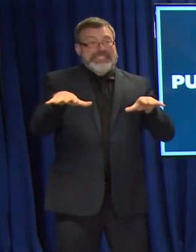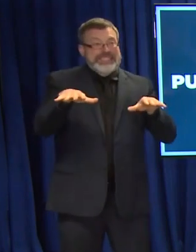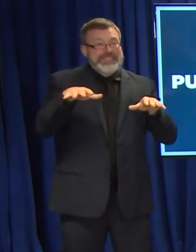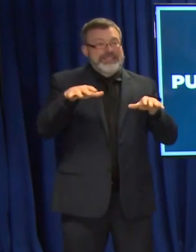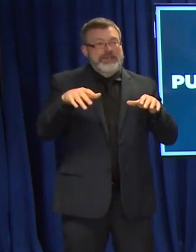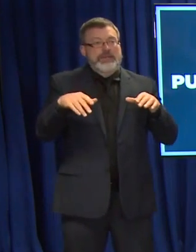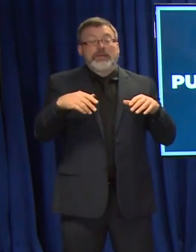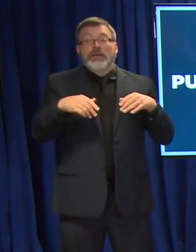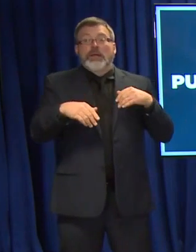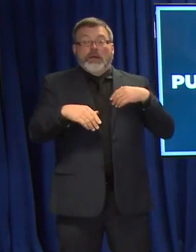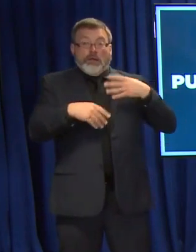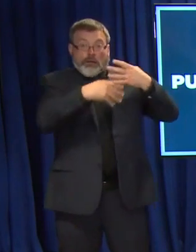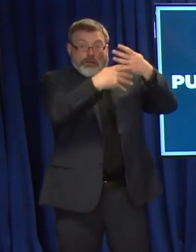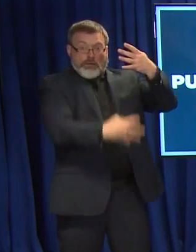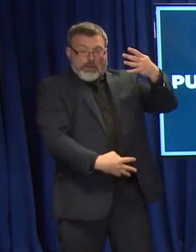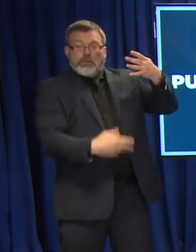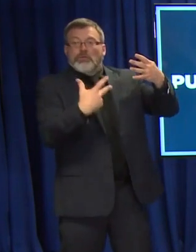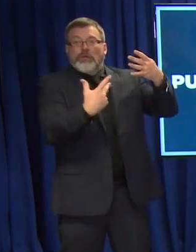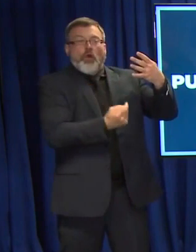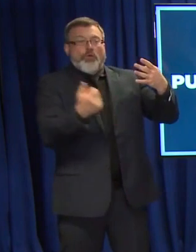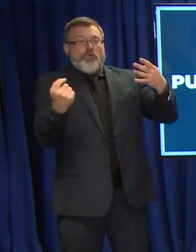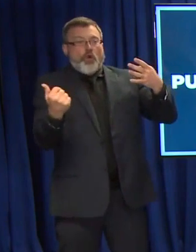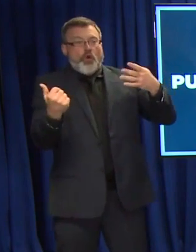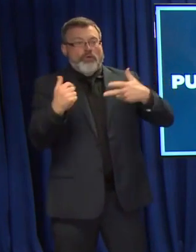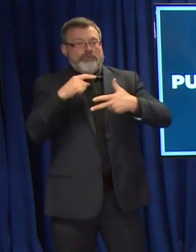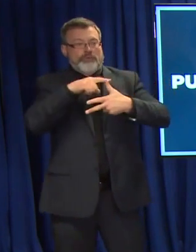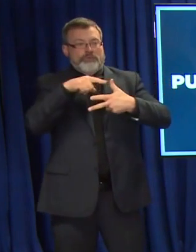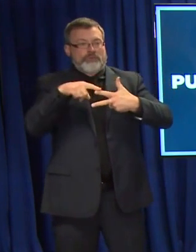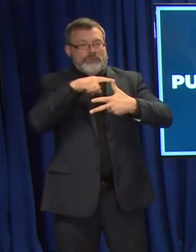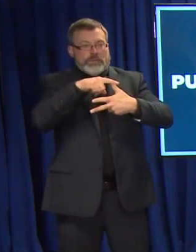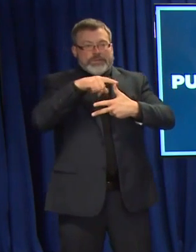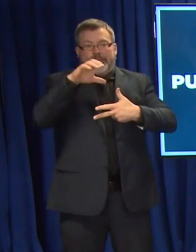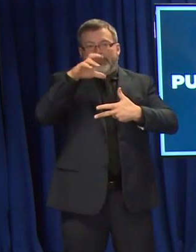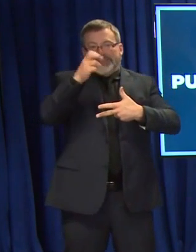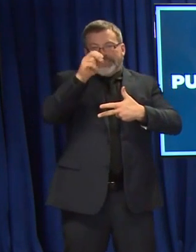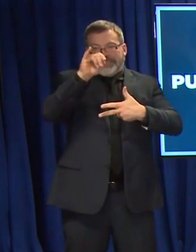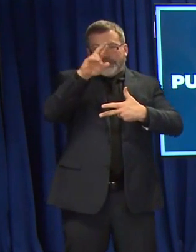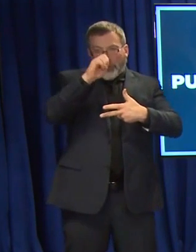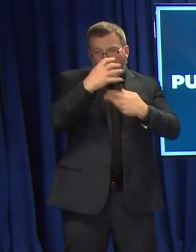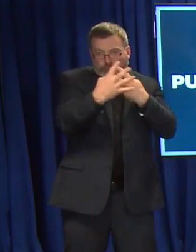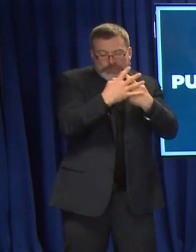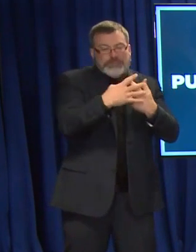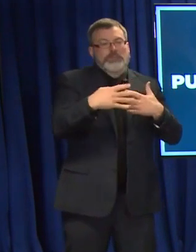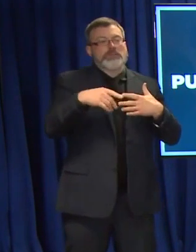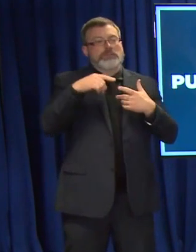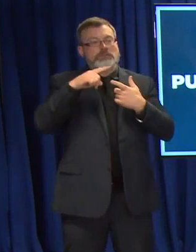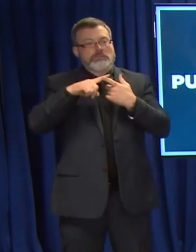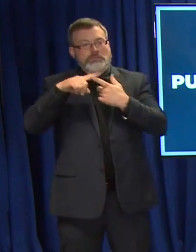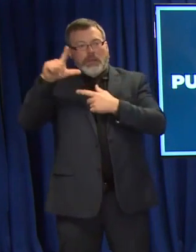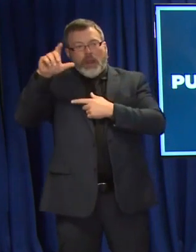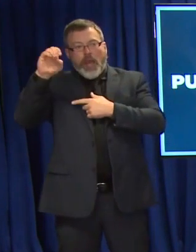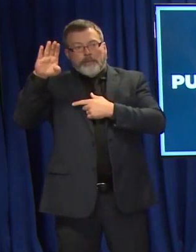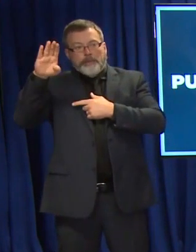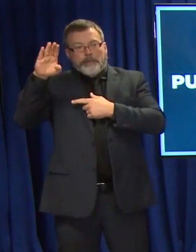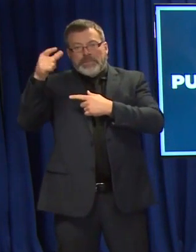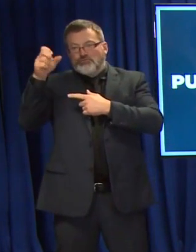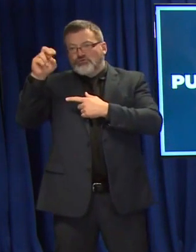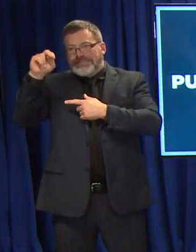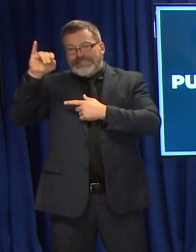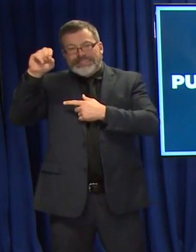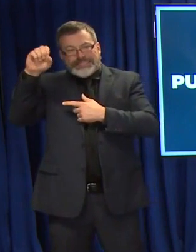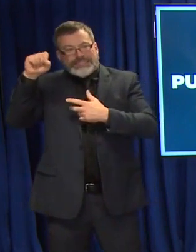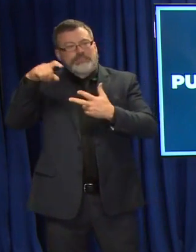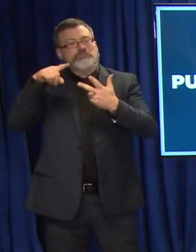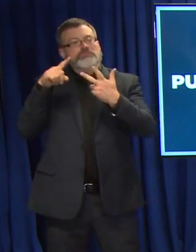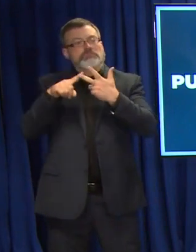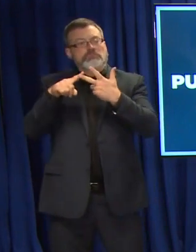closures from the past two weeks. Cheshire County Department of Corrections, Lebanon Center Genesis, and Summercrest